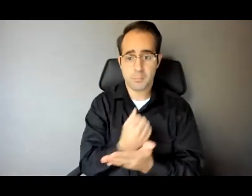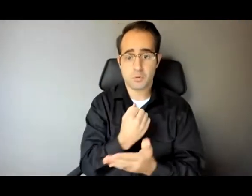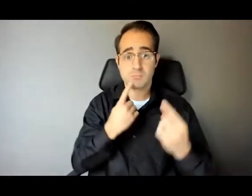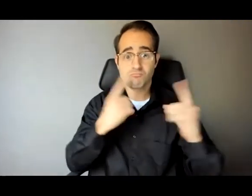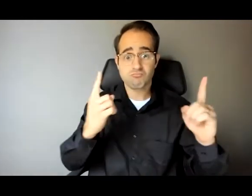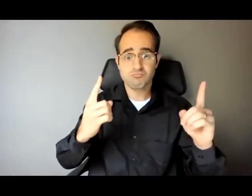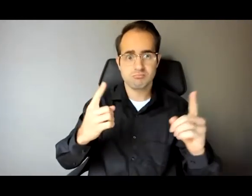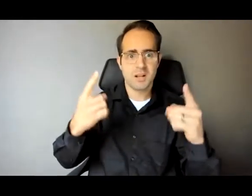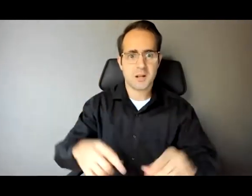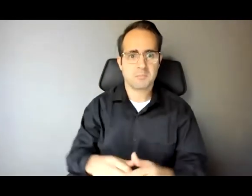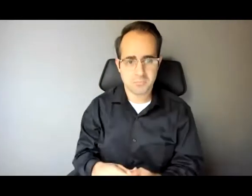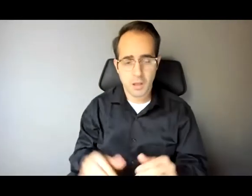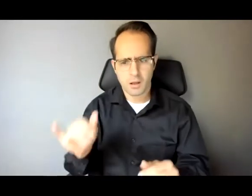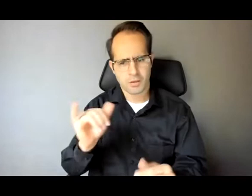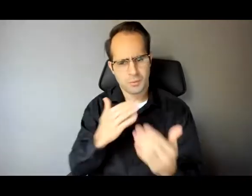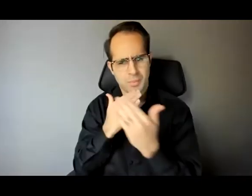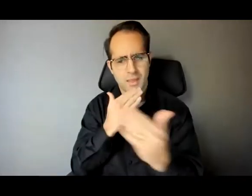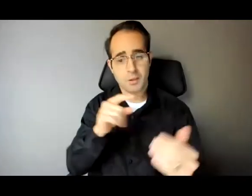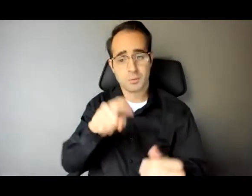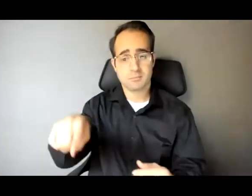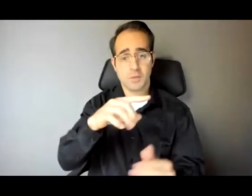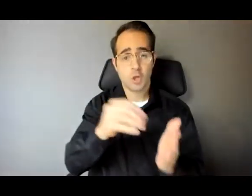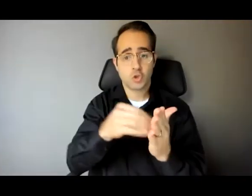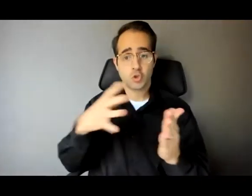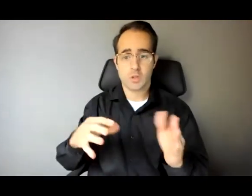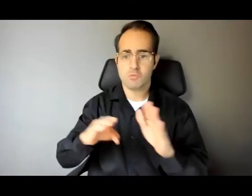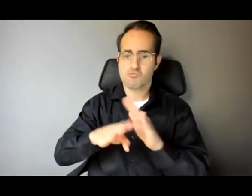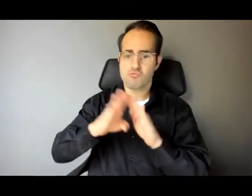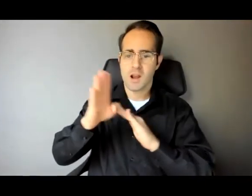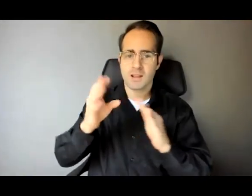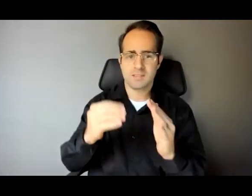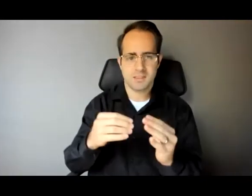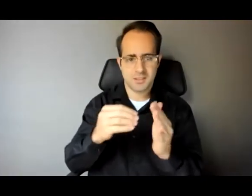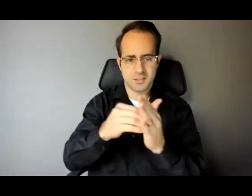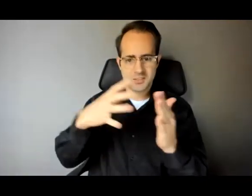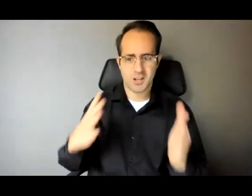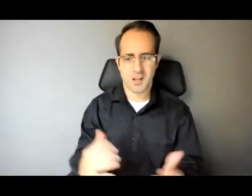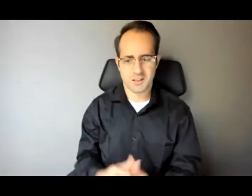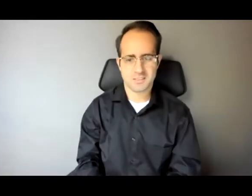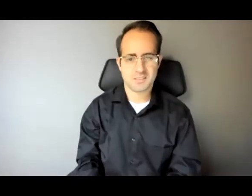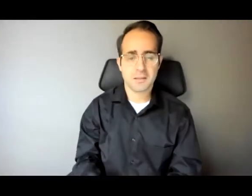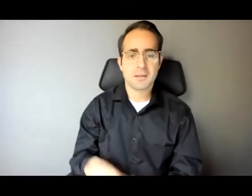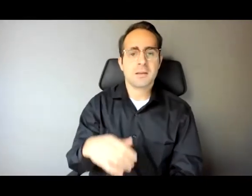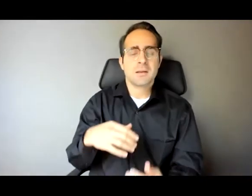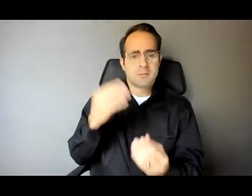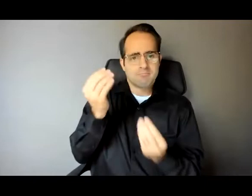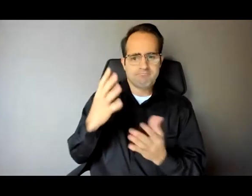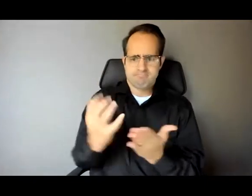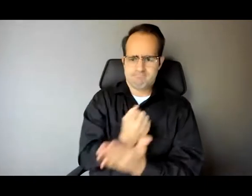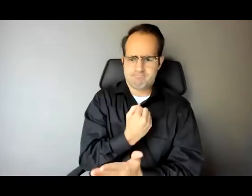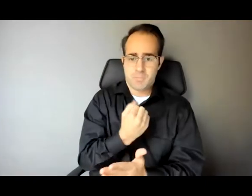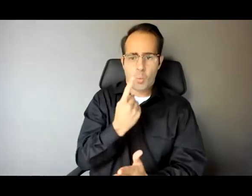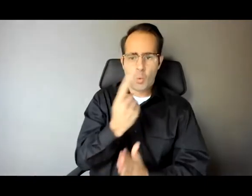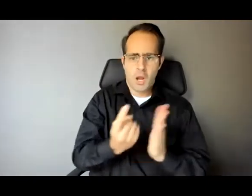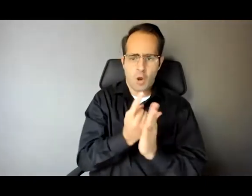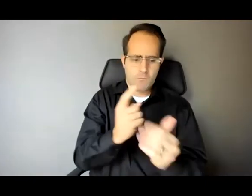students. So I've been told that I have about an hour and 20 minutes. I am going to use the first hour to talk, though I